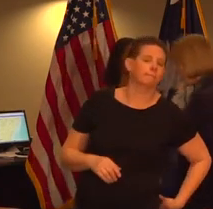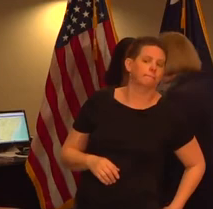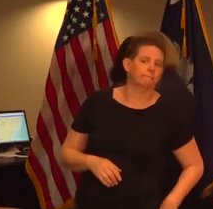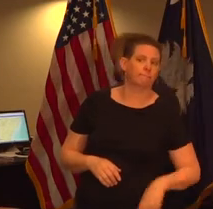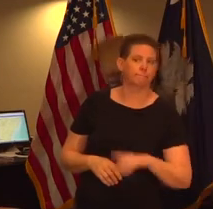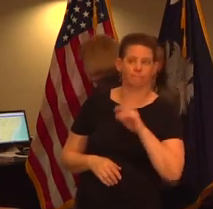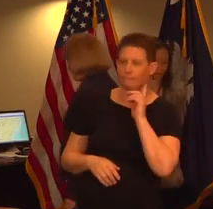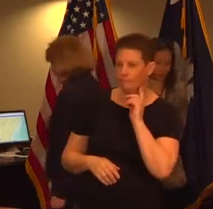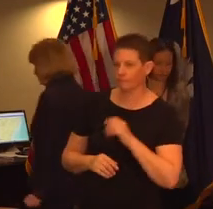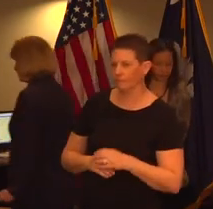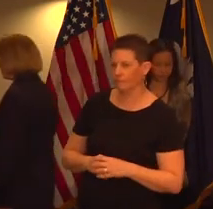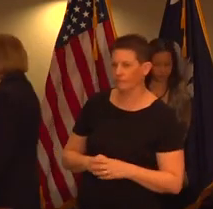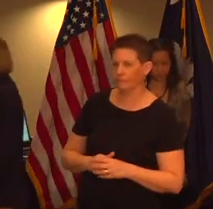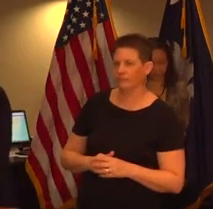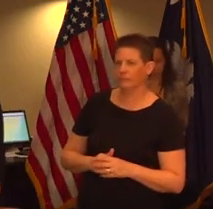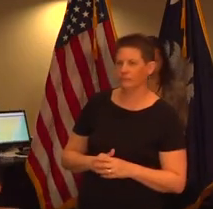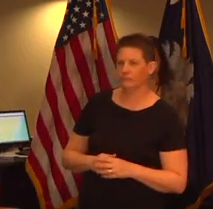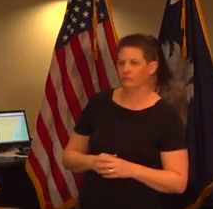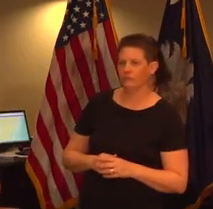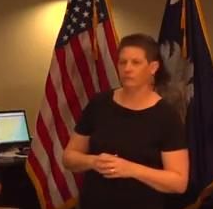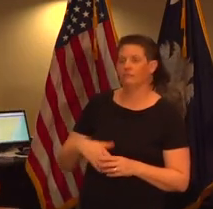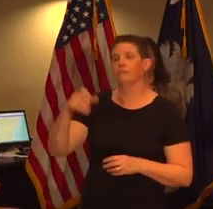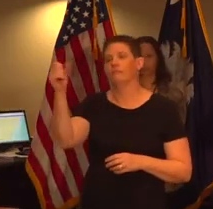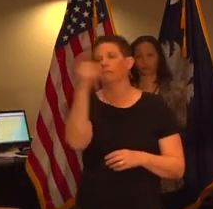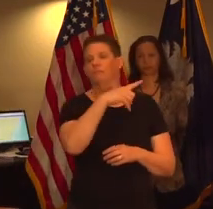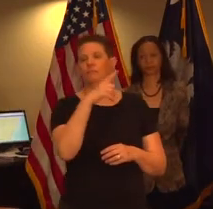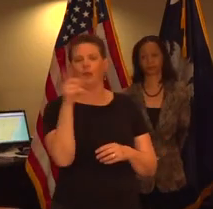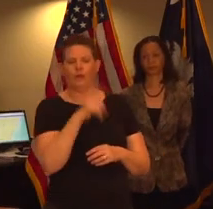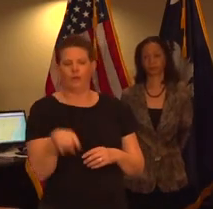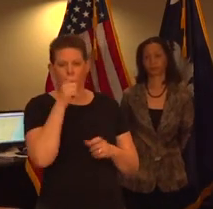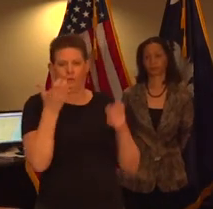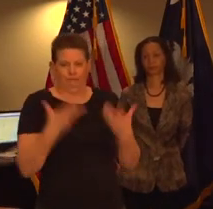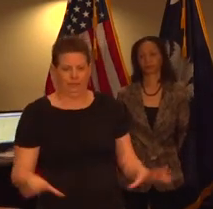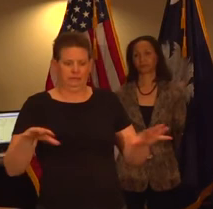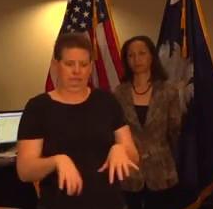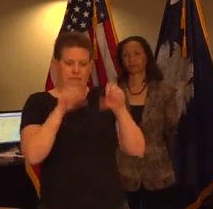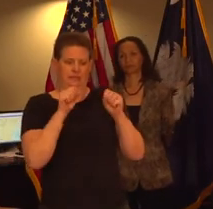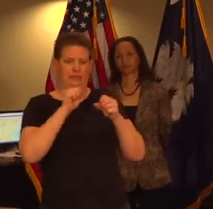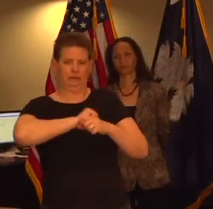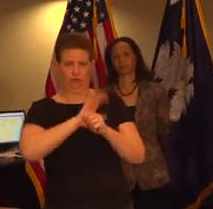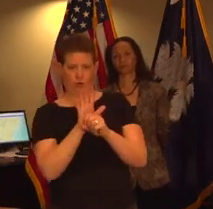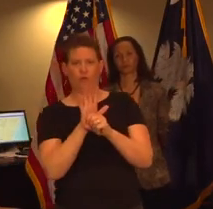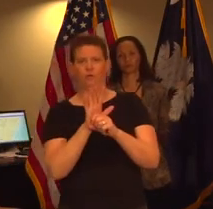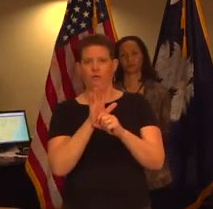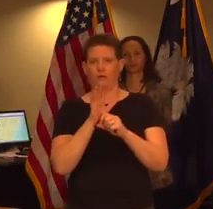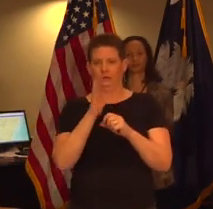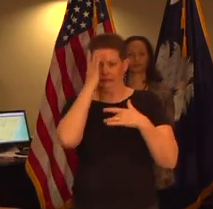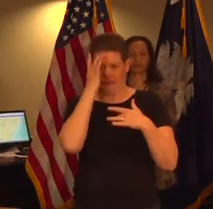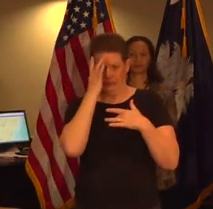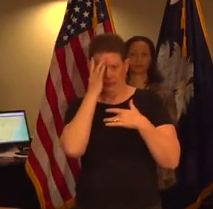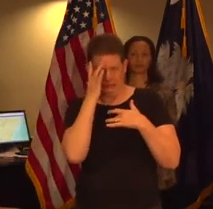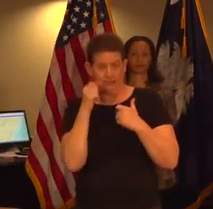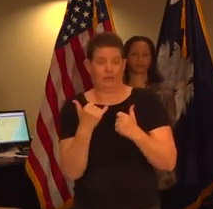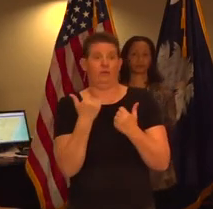governor McMaster for people who have taken the coronavirus test and are waiting the results back what do you recommend they do when they